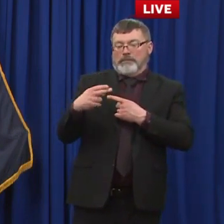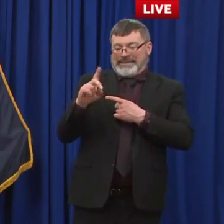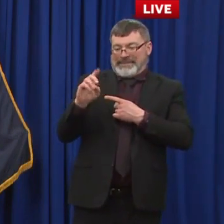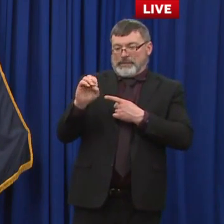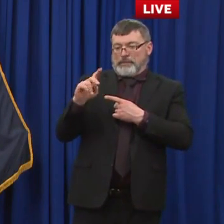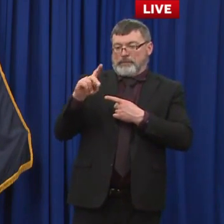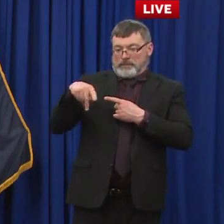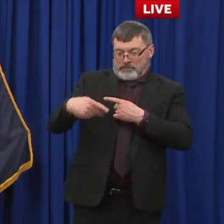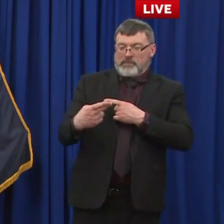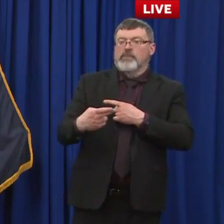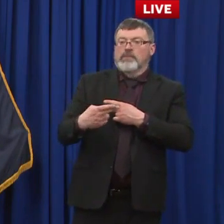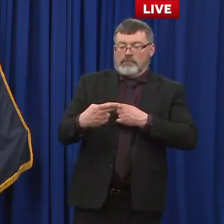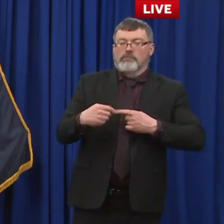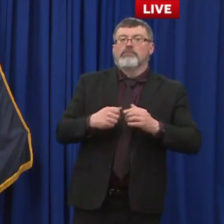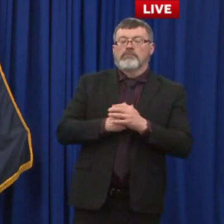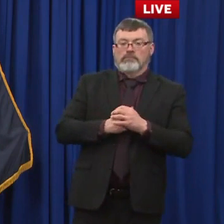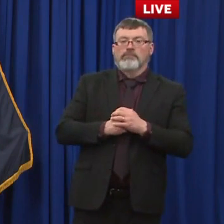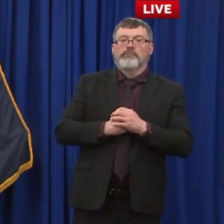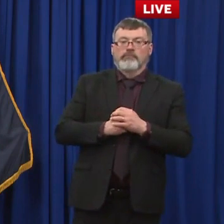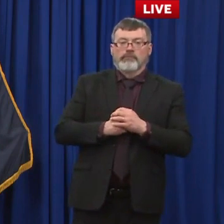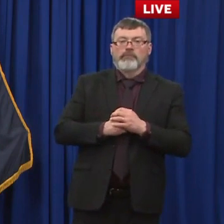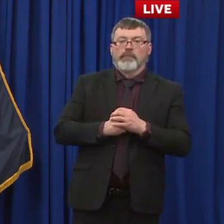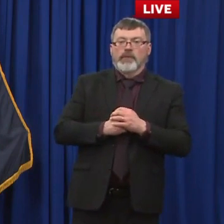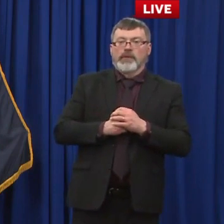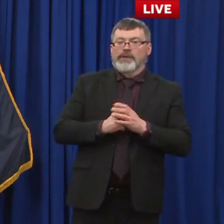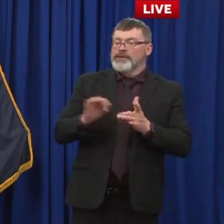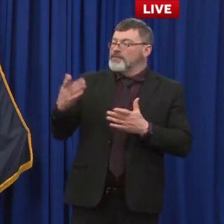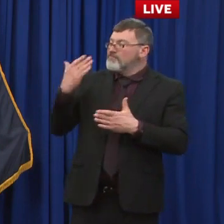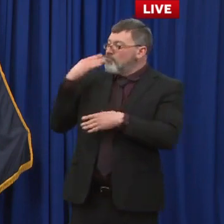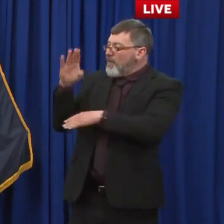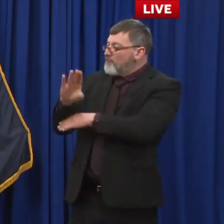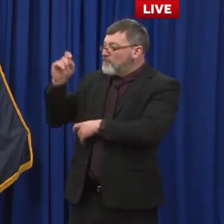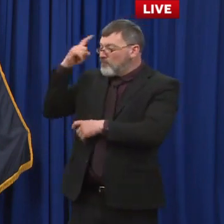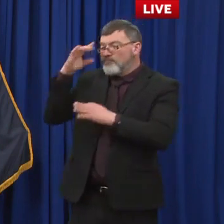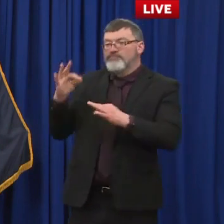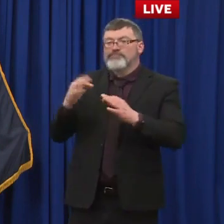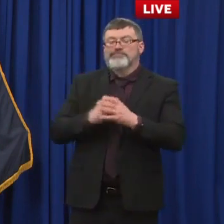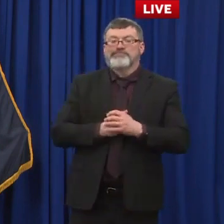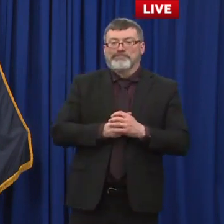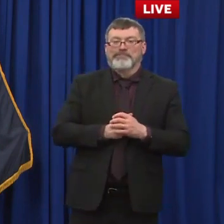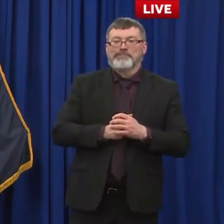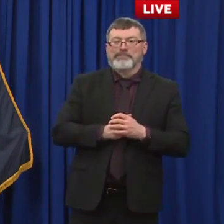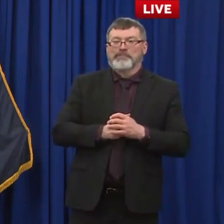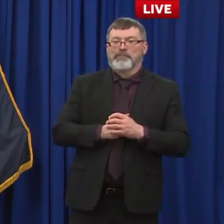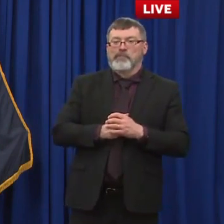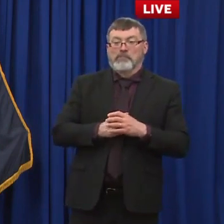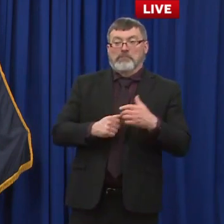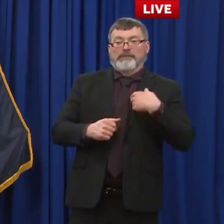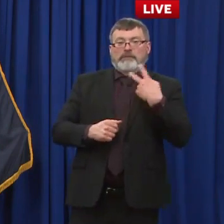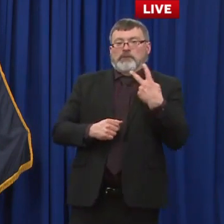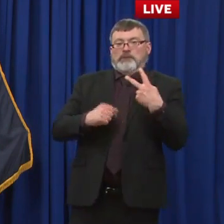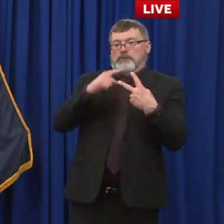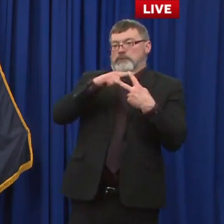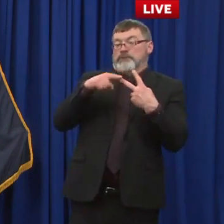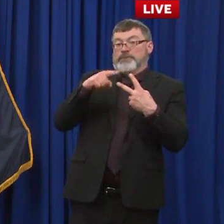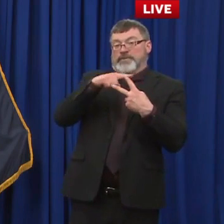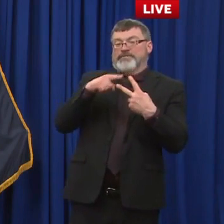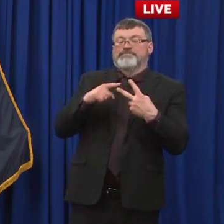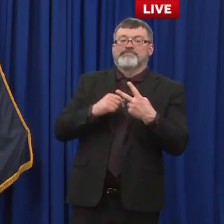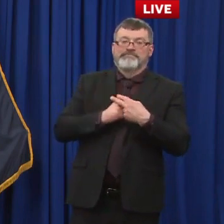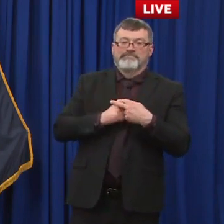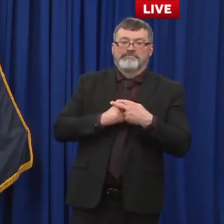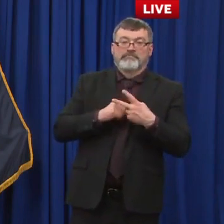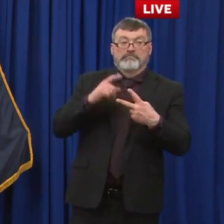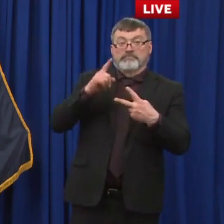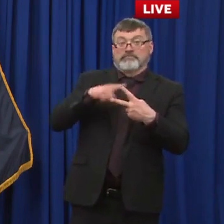yes good afternoon governor hello um i have two questions today um one is um if